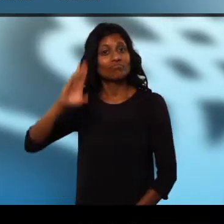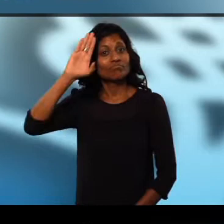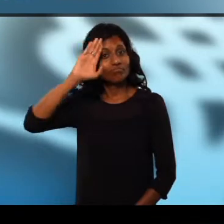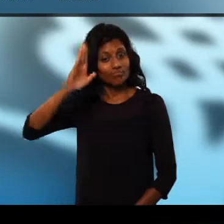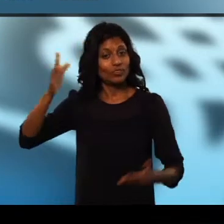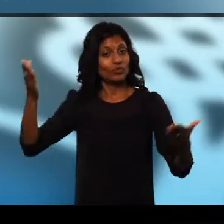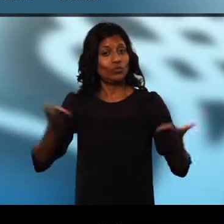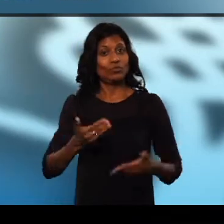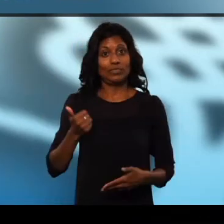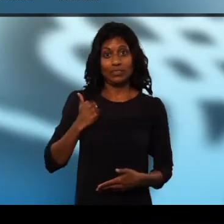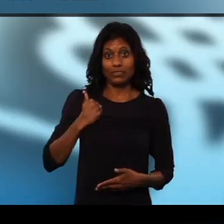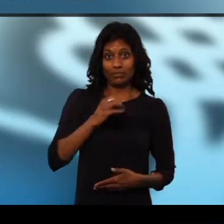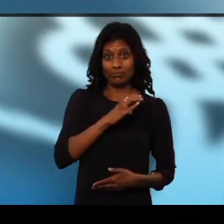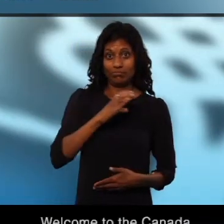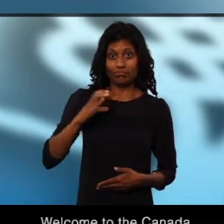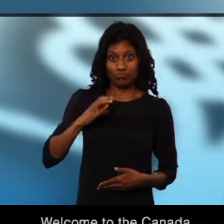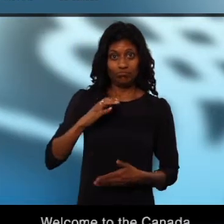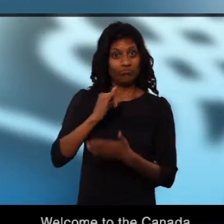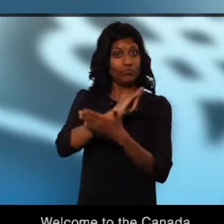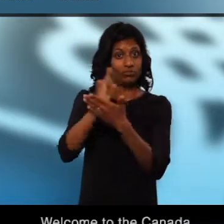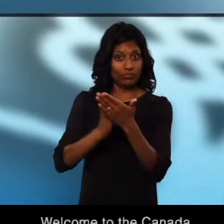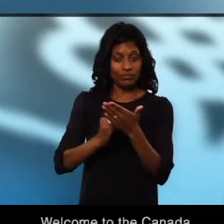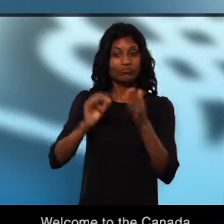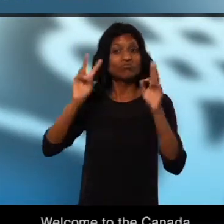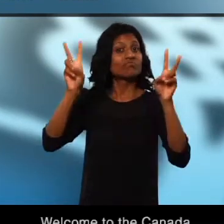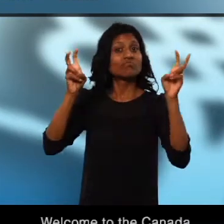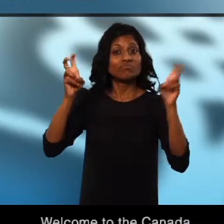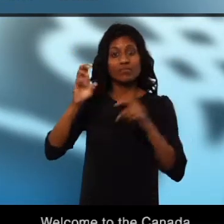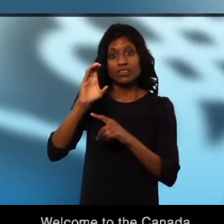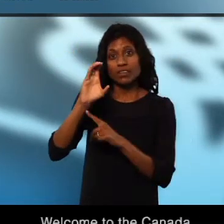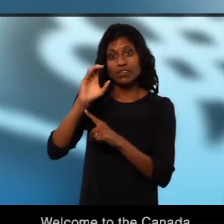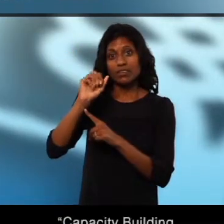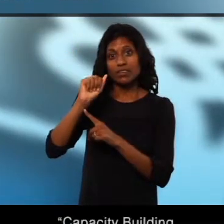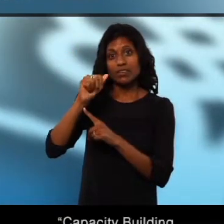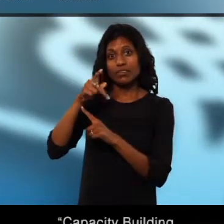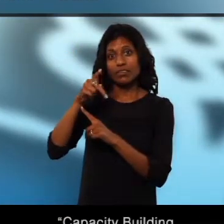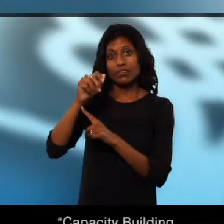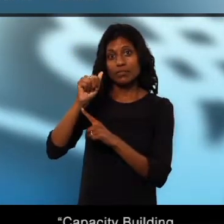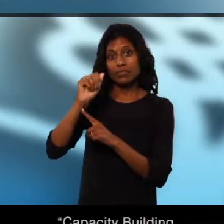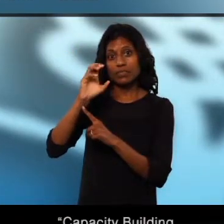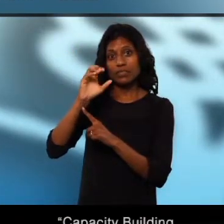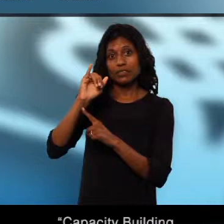Hello. Welcome to the Canada Council for the Arts Capacity Building Initiative.